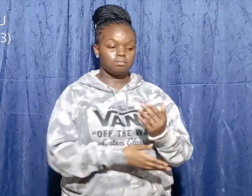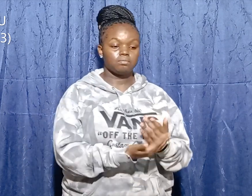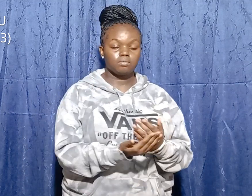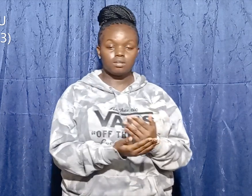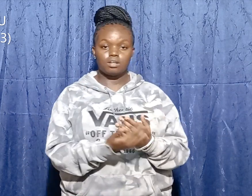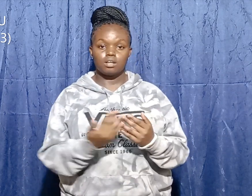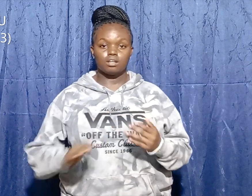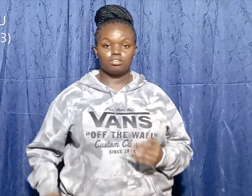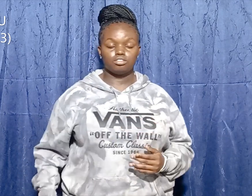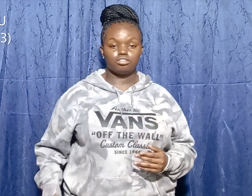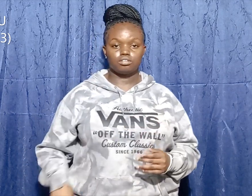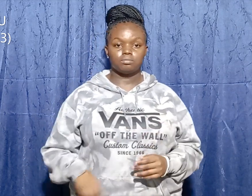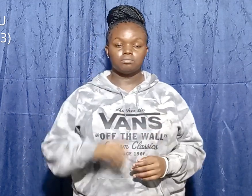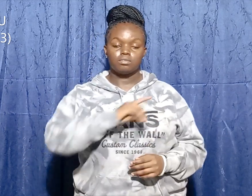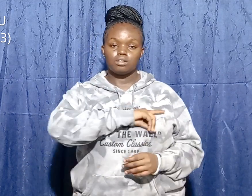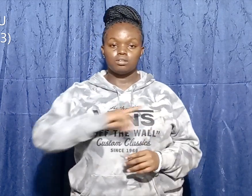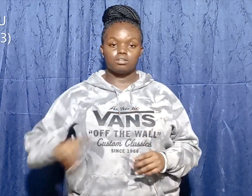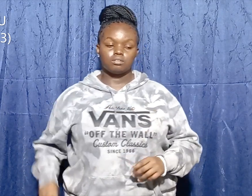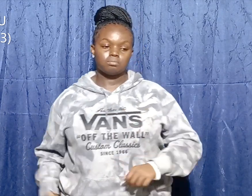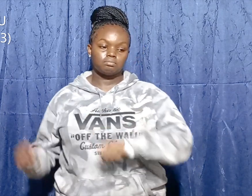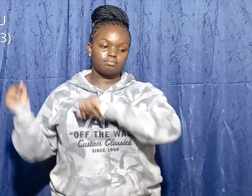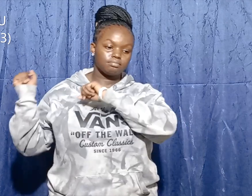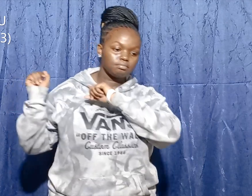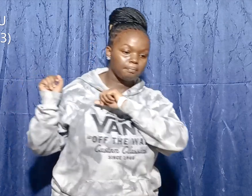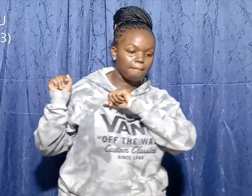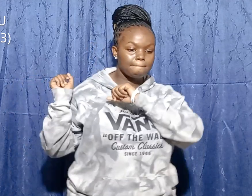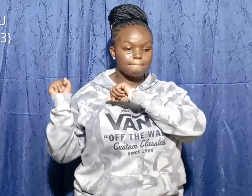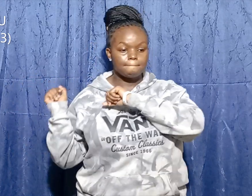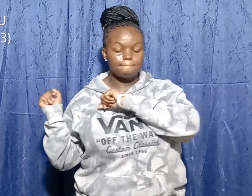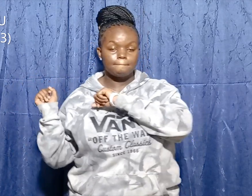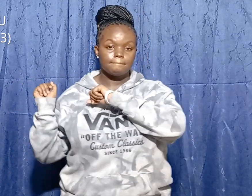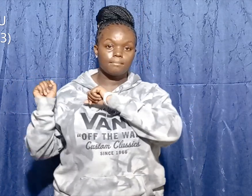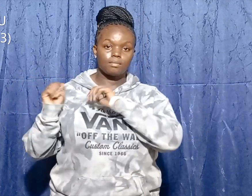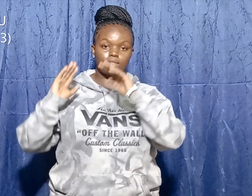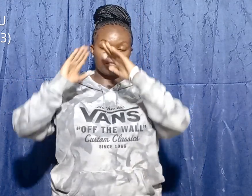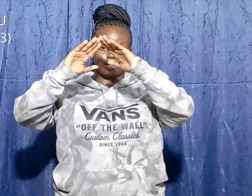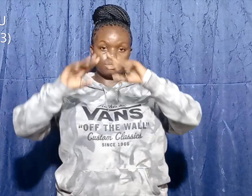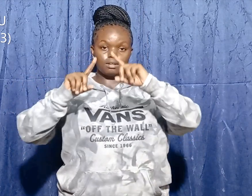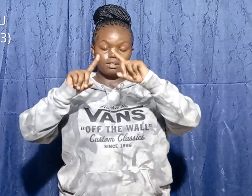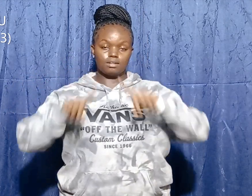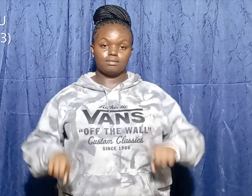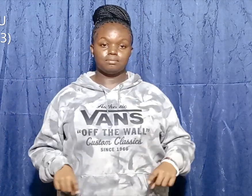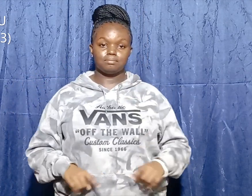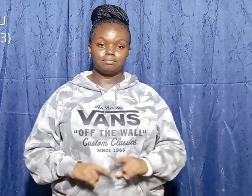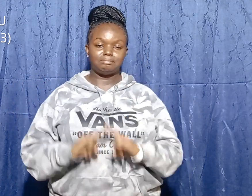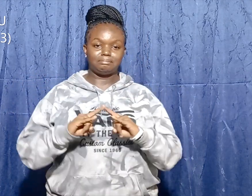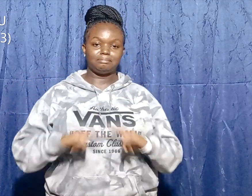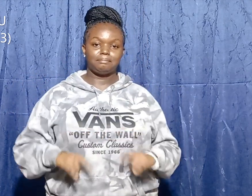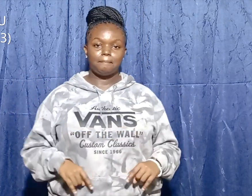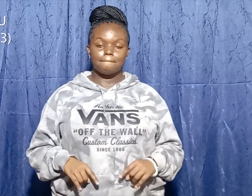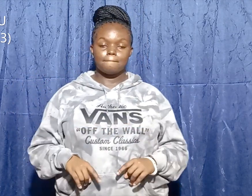David carried the sheep. went to the camp. When David arrived at the camp place,